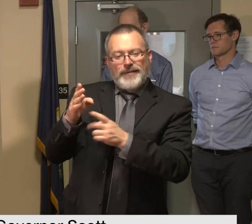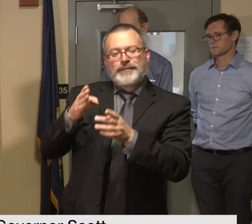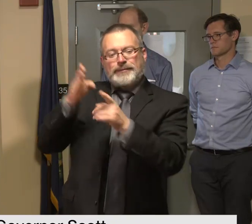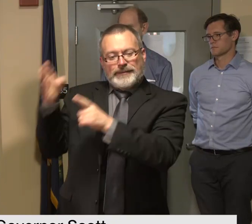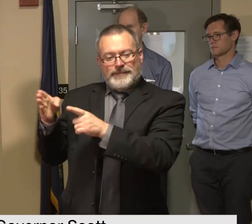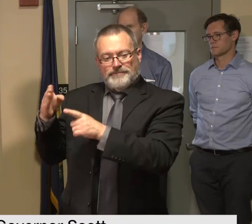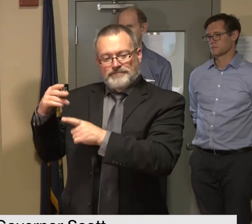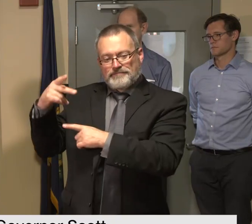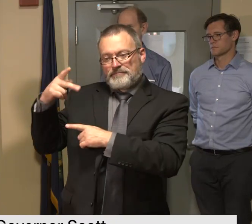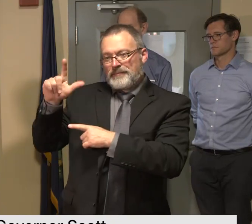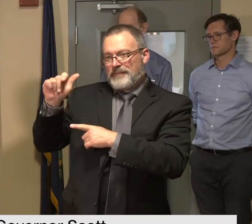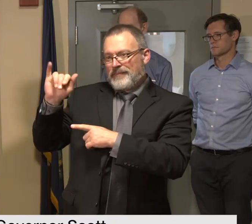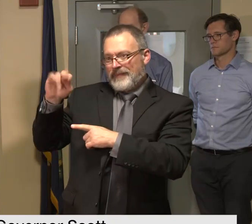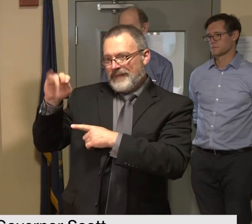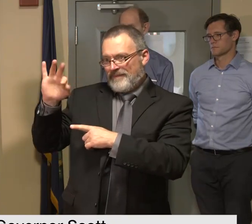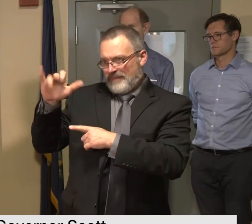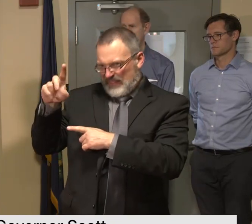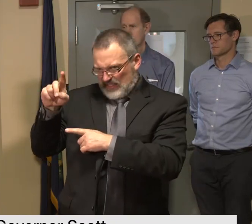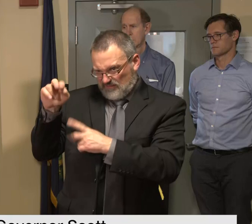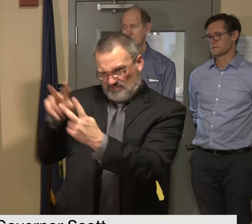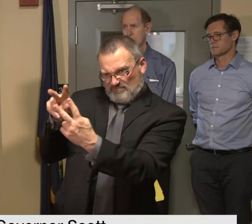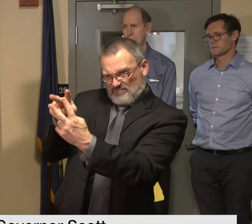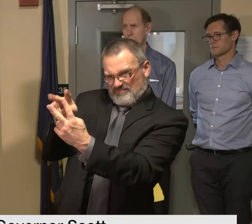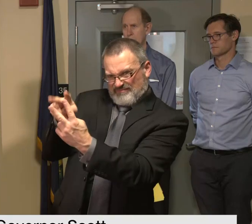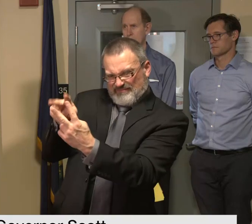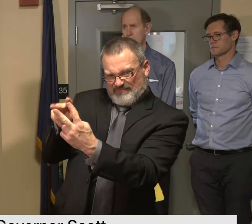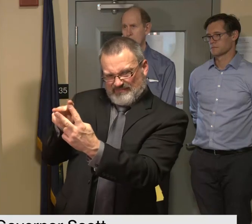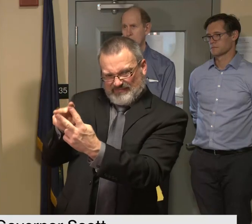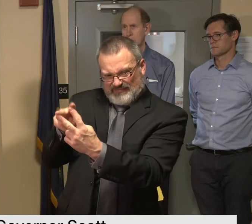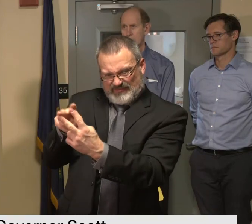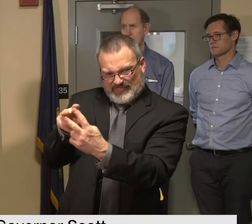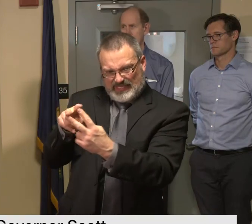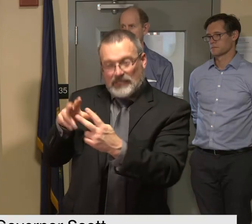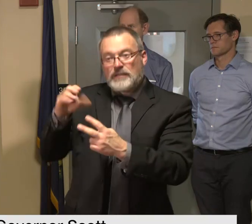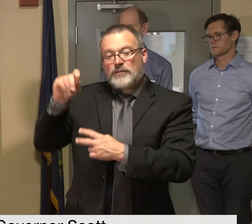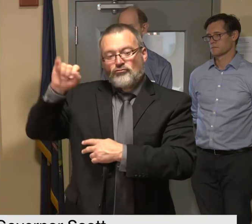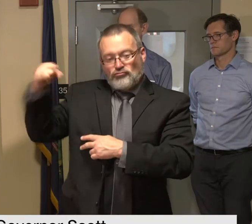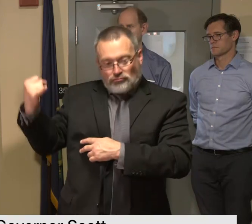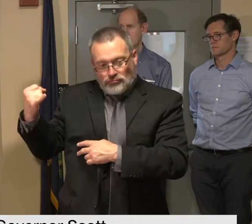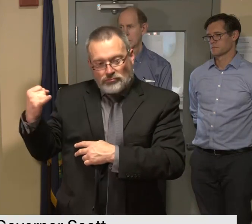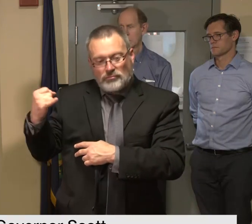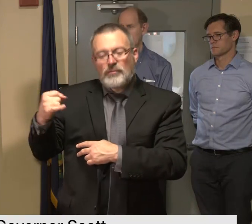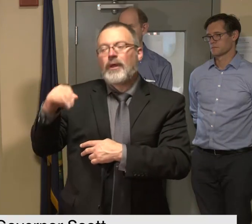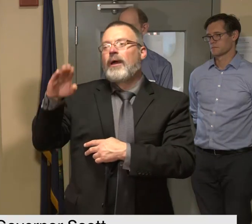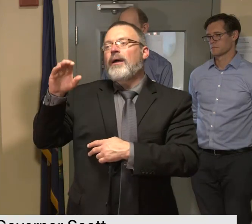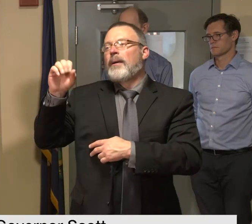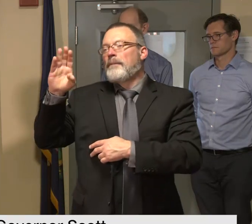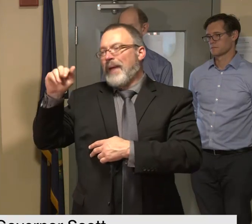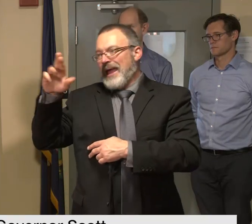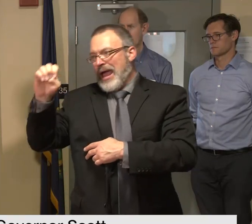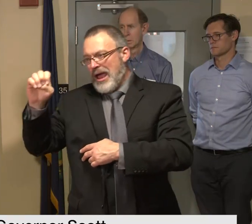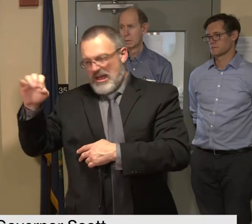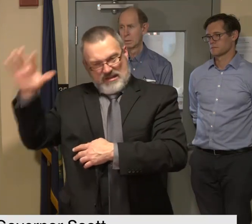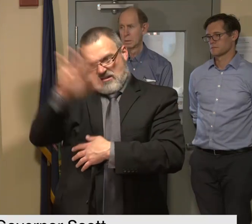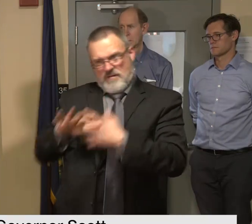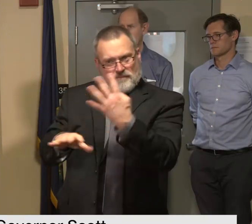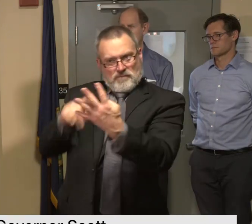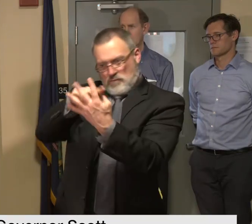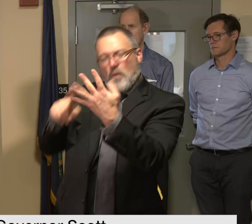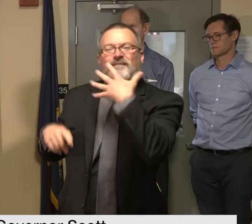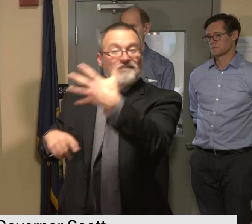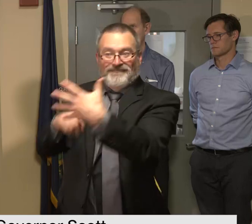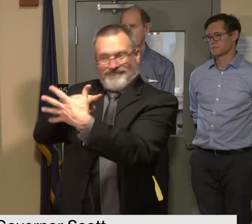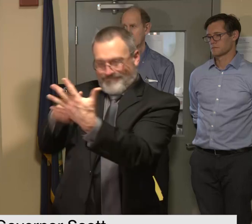plainfield st johnsbury and barry city we also have nine wastewater treatment facilities that were